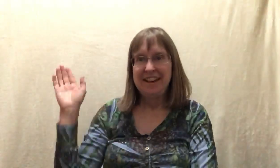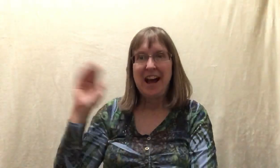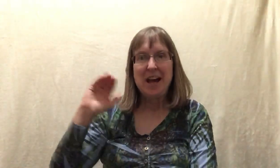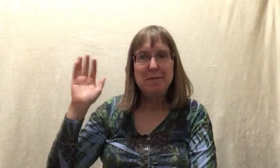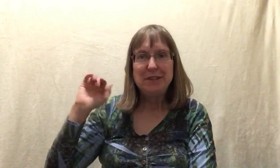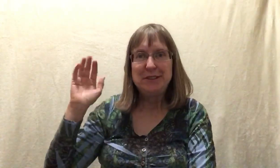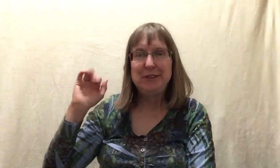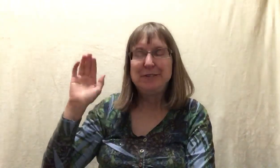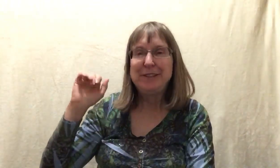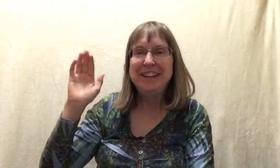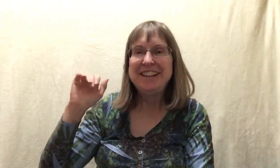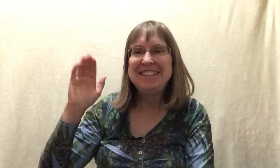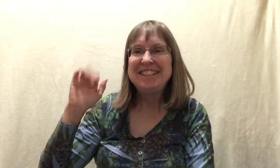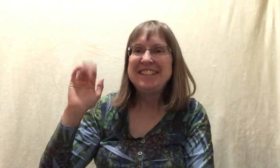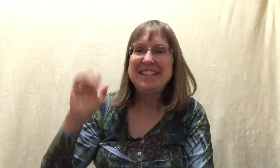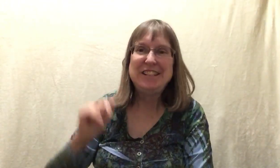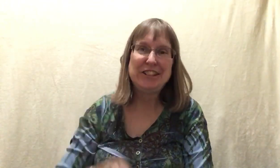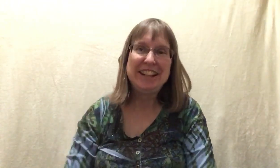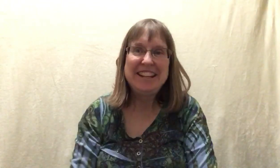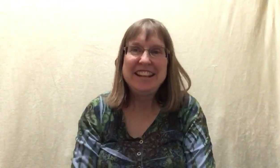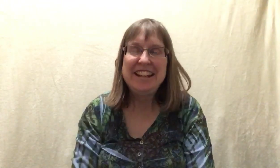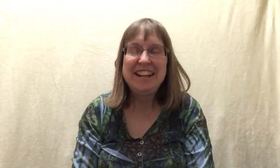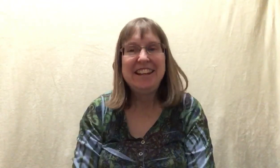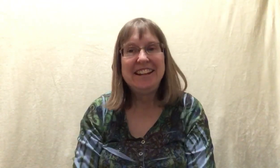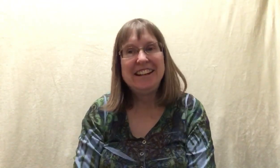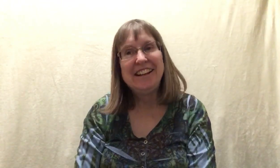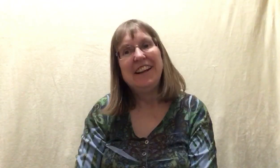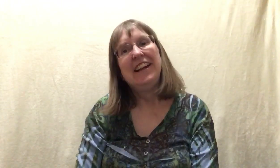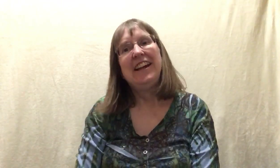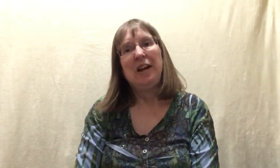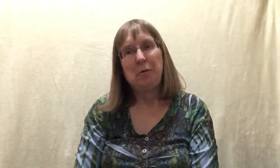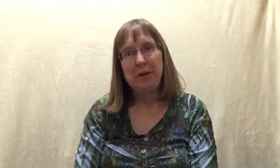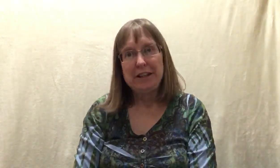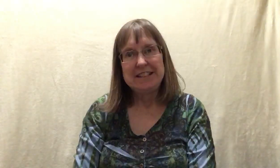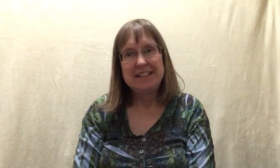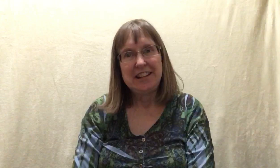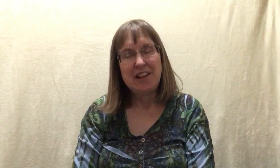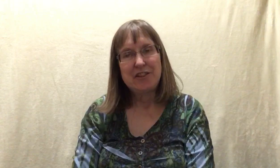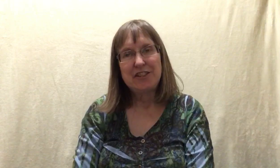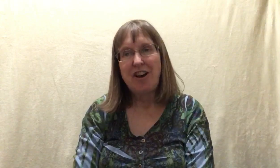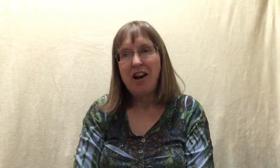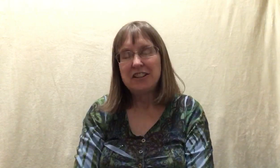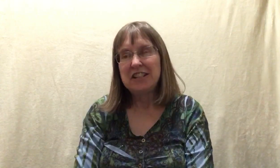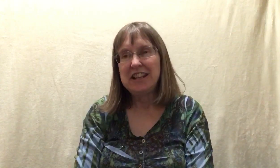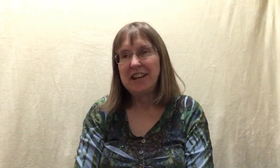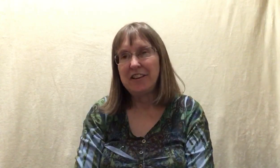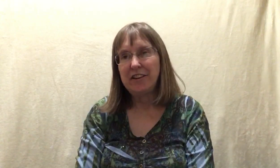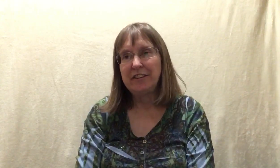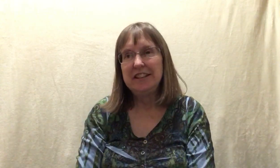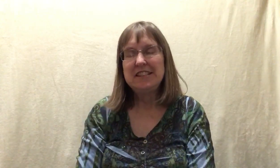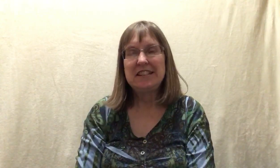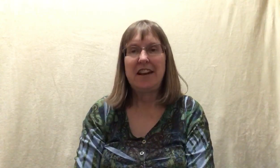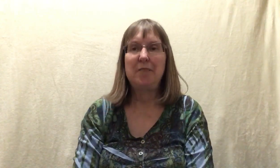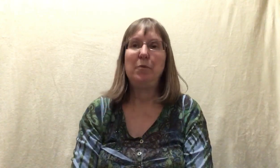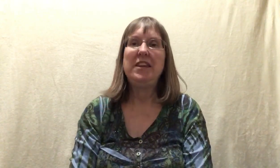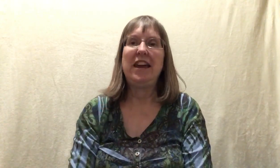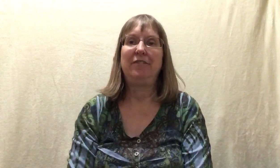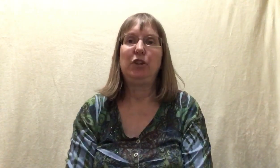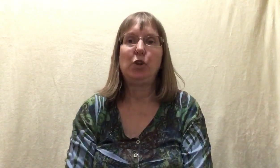Hi preschool friends. It's teacher Linda here. We're gonna sing another song together. This time we have to go